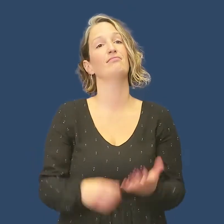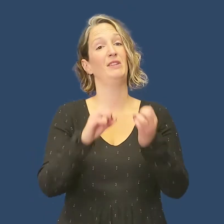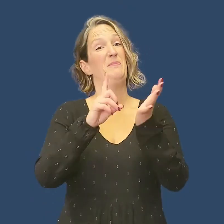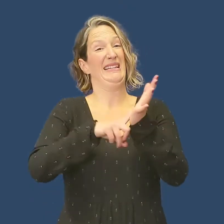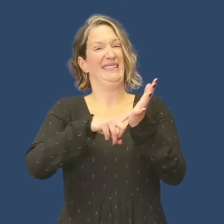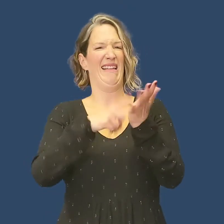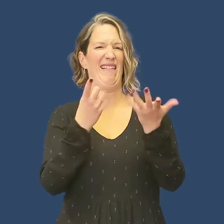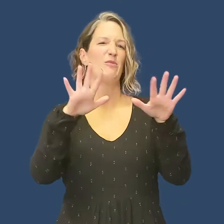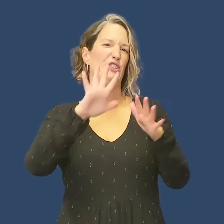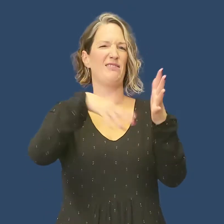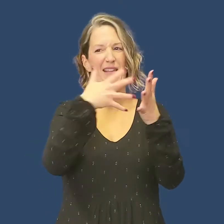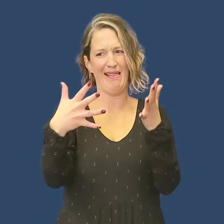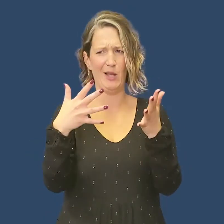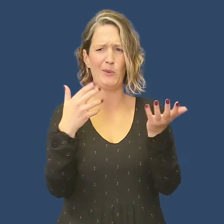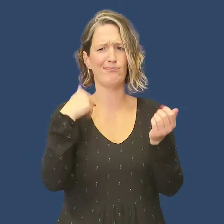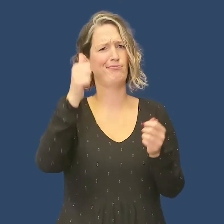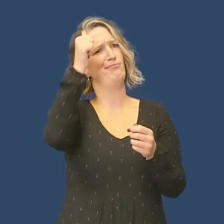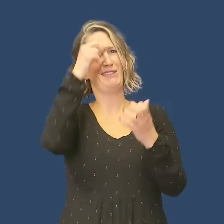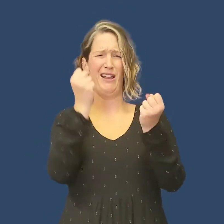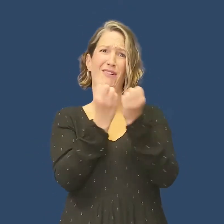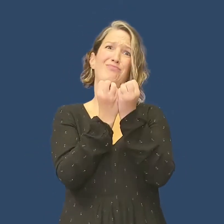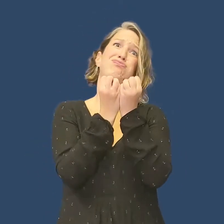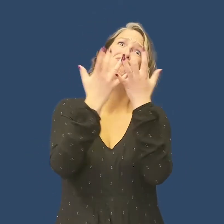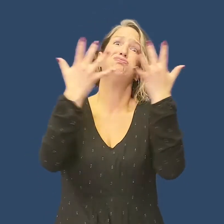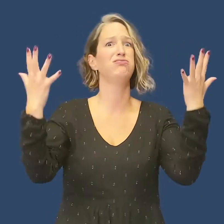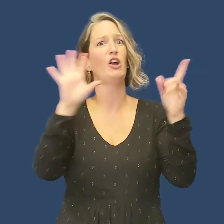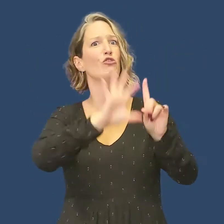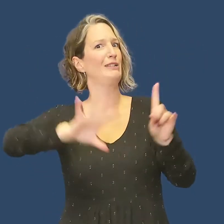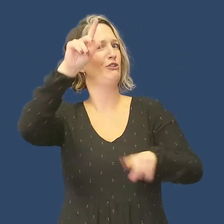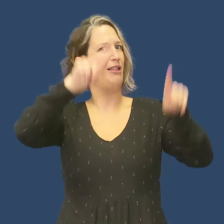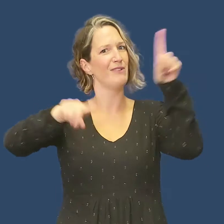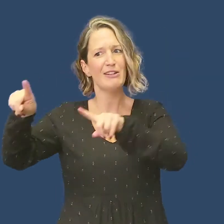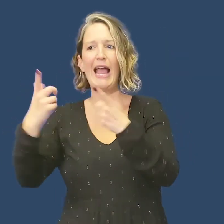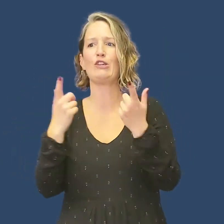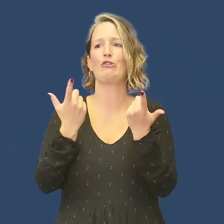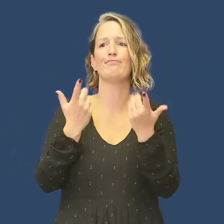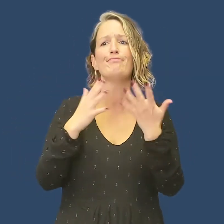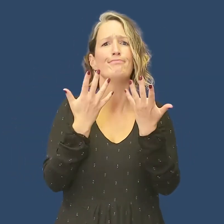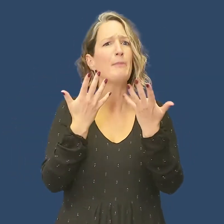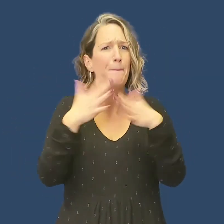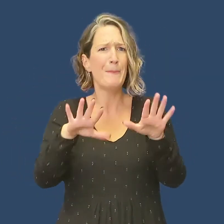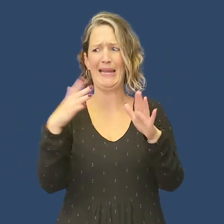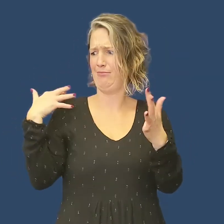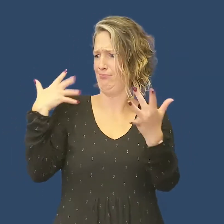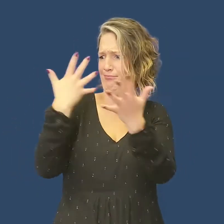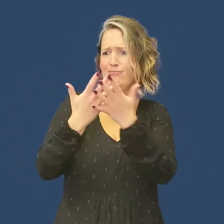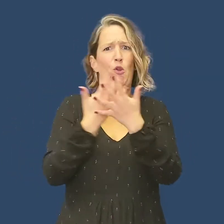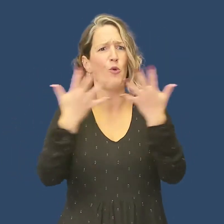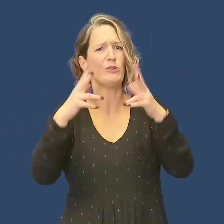We know that British Sign Language shows a high degree of regional variation. There have been plenty of studies to document